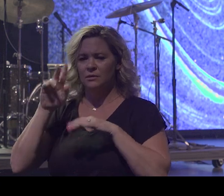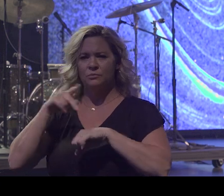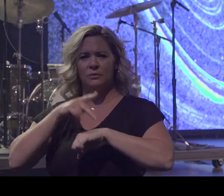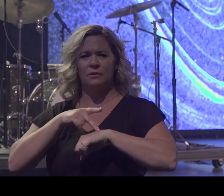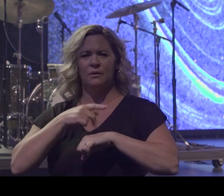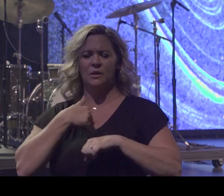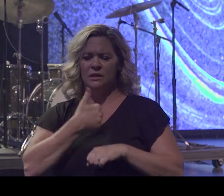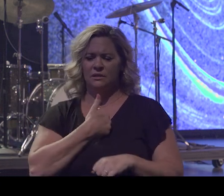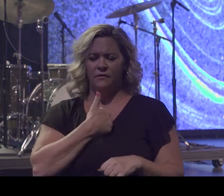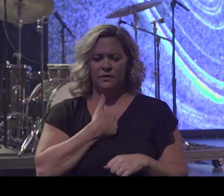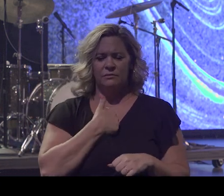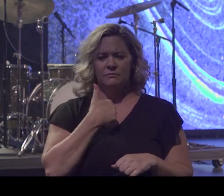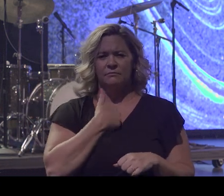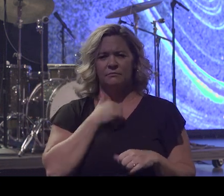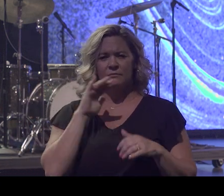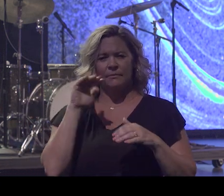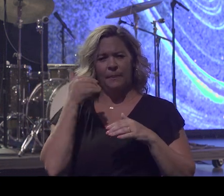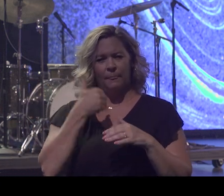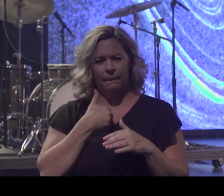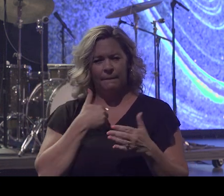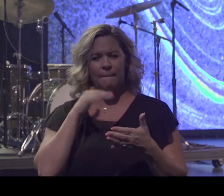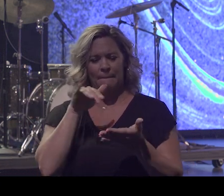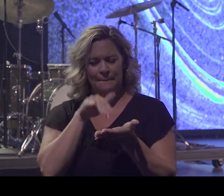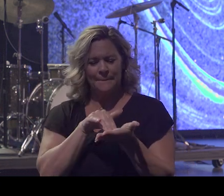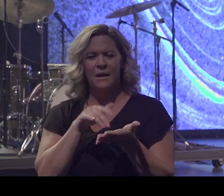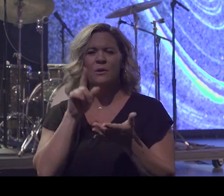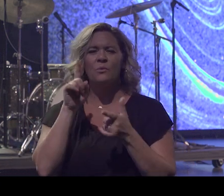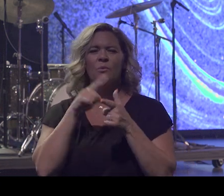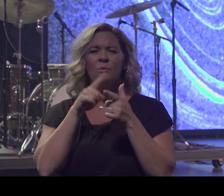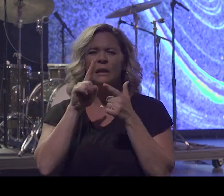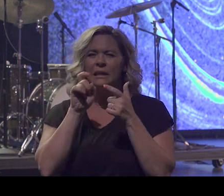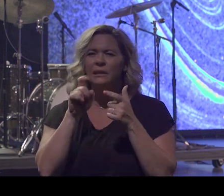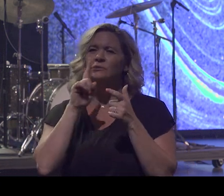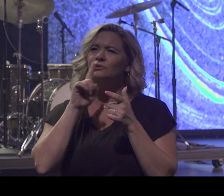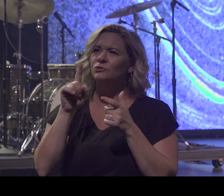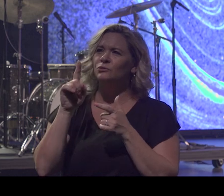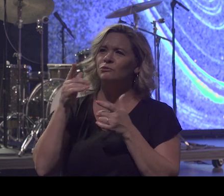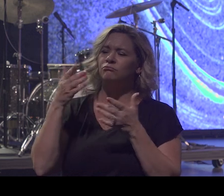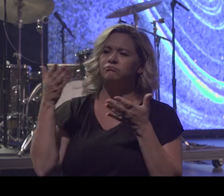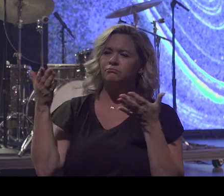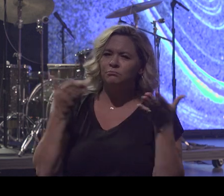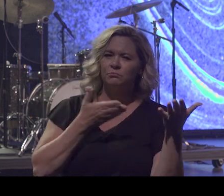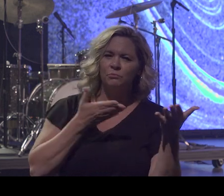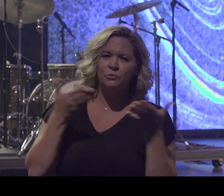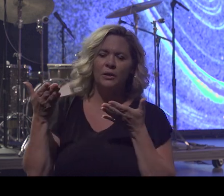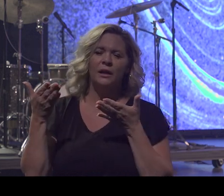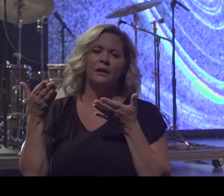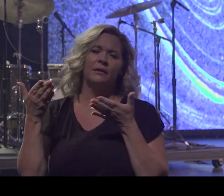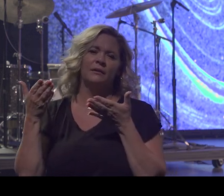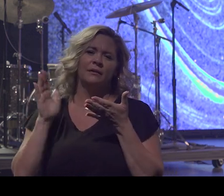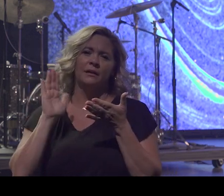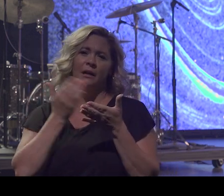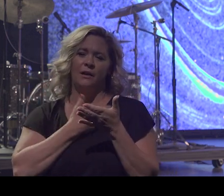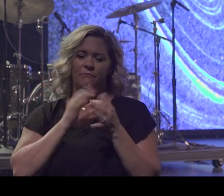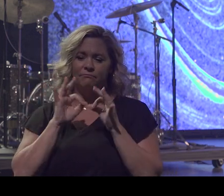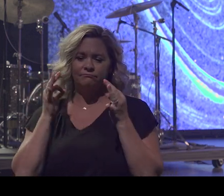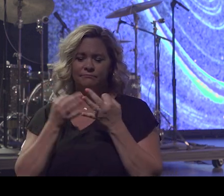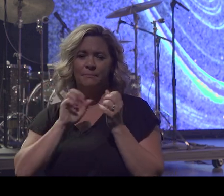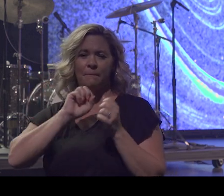self-centered, and we need to turn for that way, and we need to come back. We need to bring our children back to the cross so they can have a relationship with Jesus,